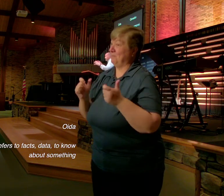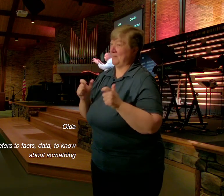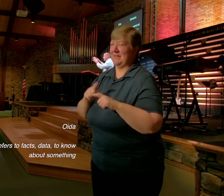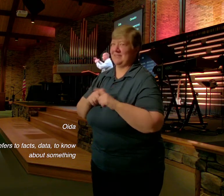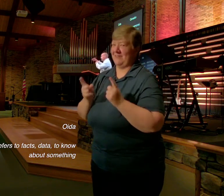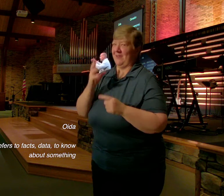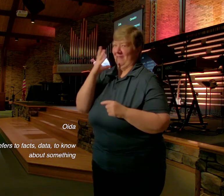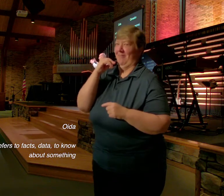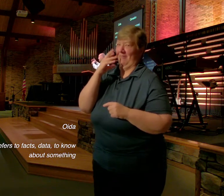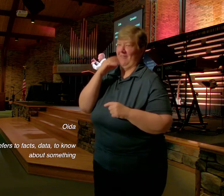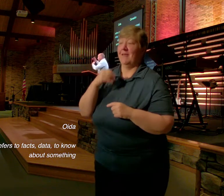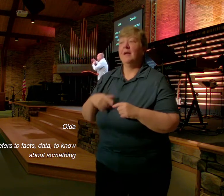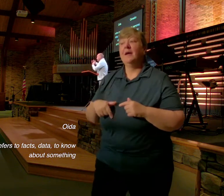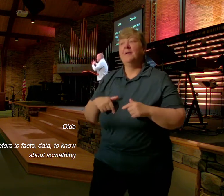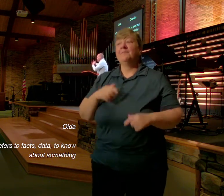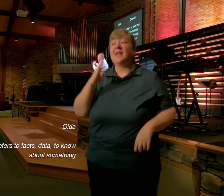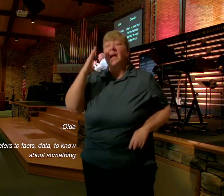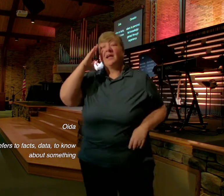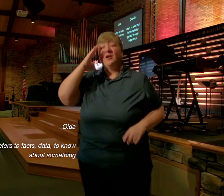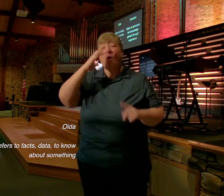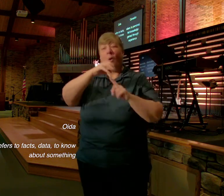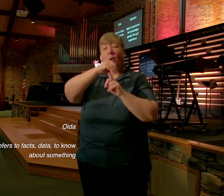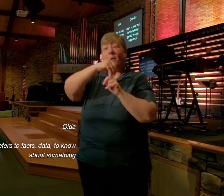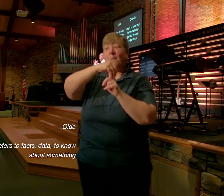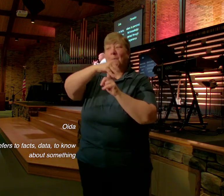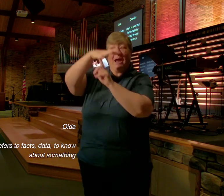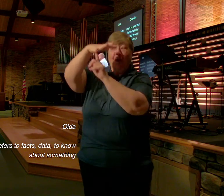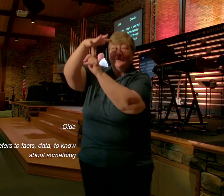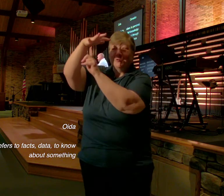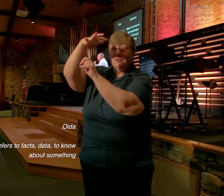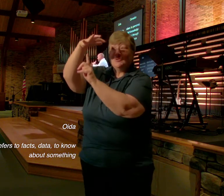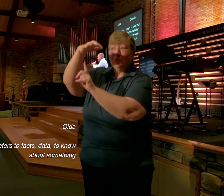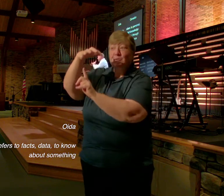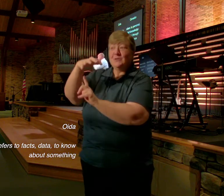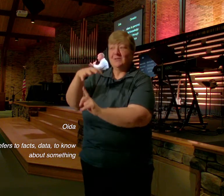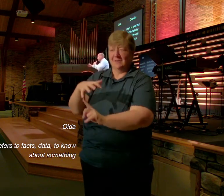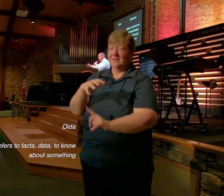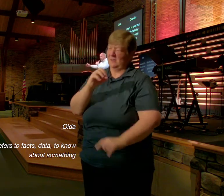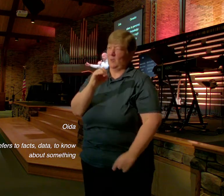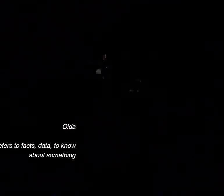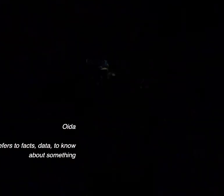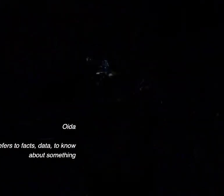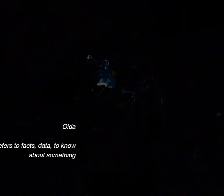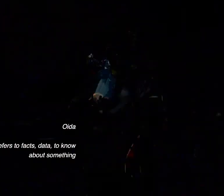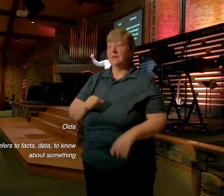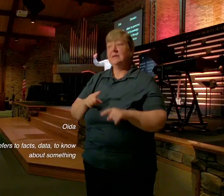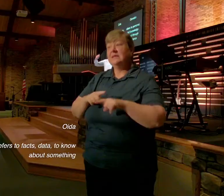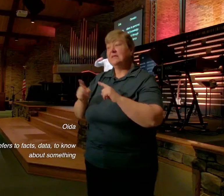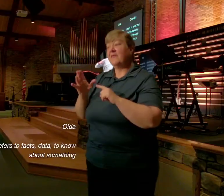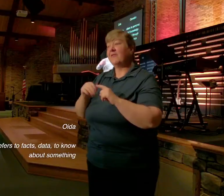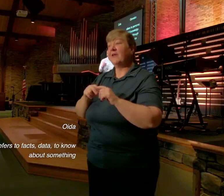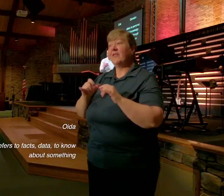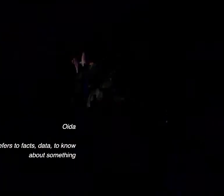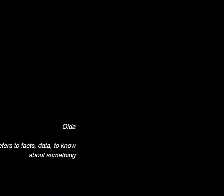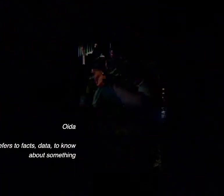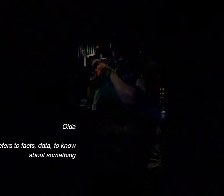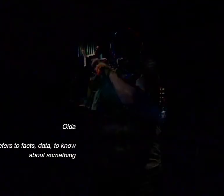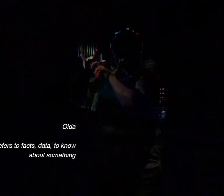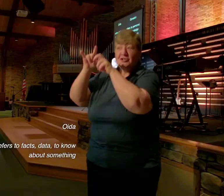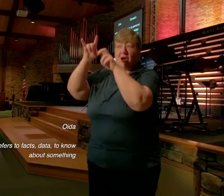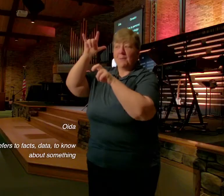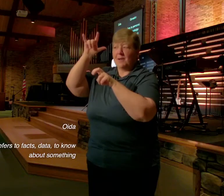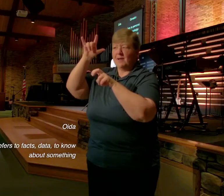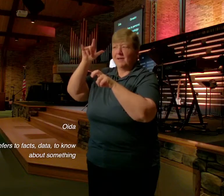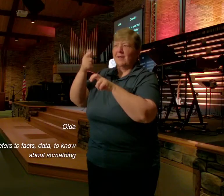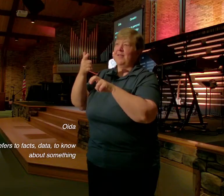A parachute works That's oida Very different Than jumping Out of a plane That's genoska Paul